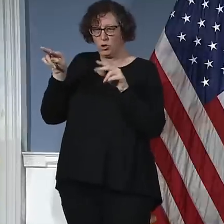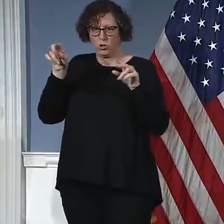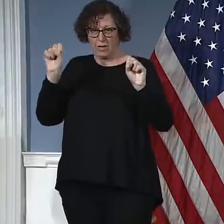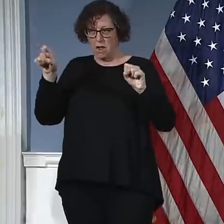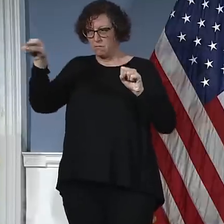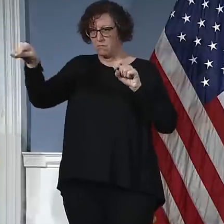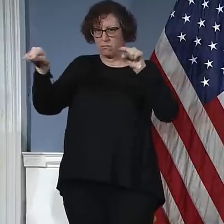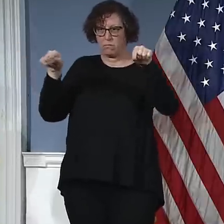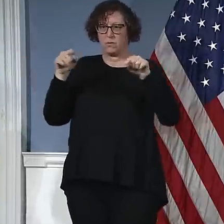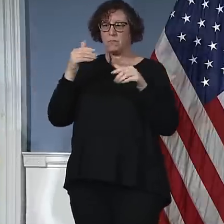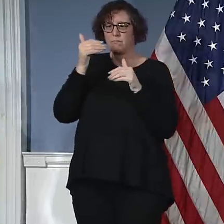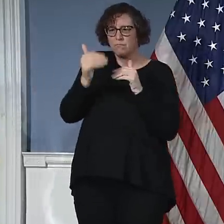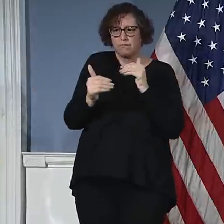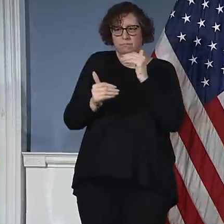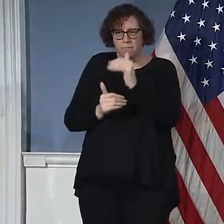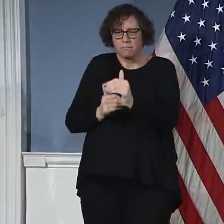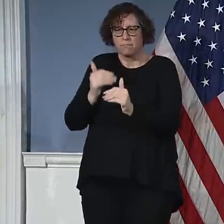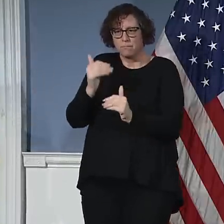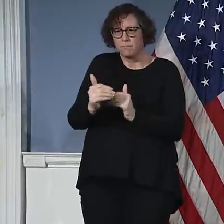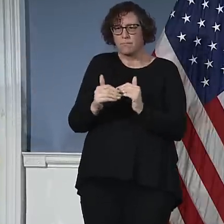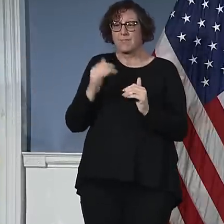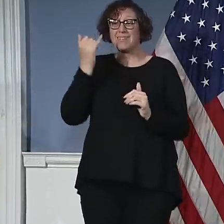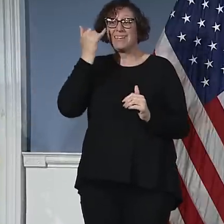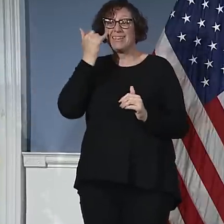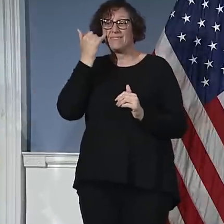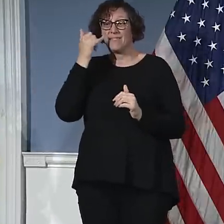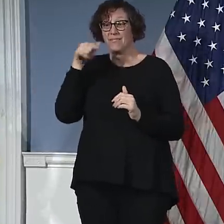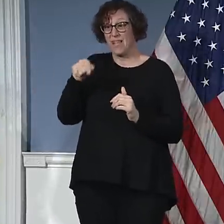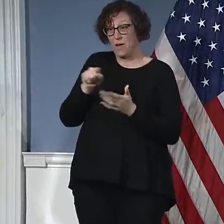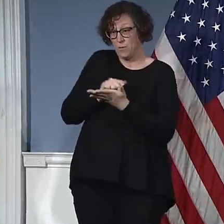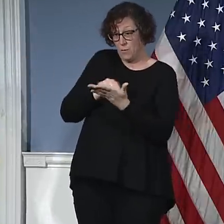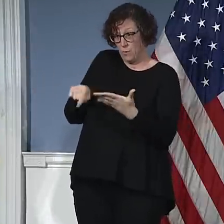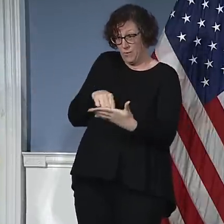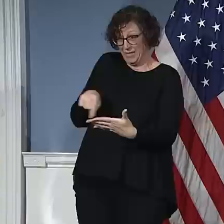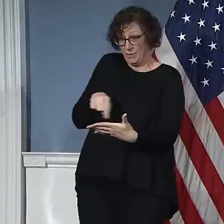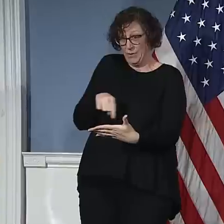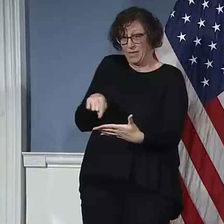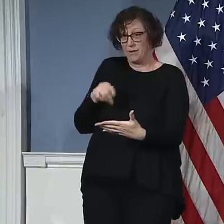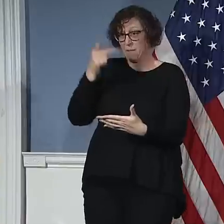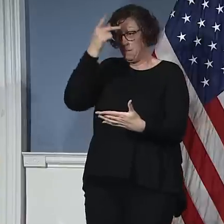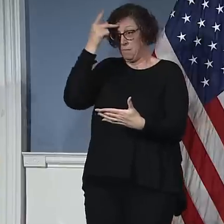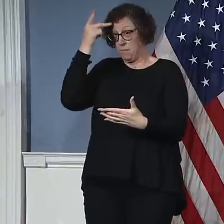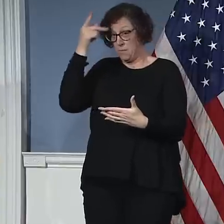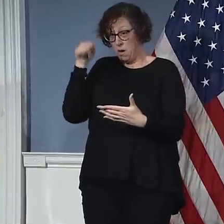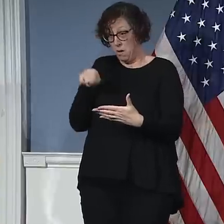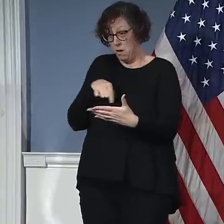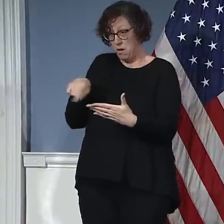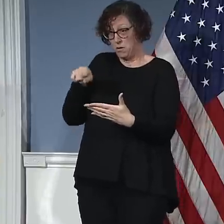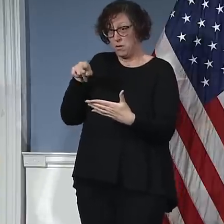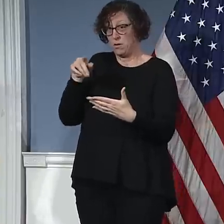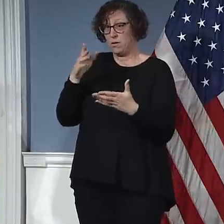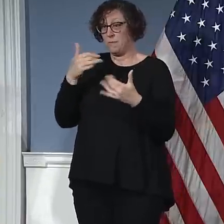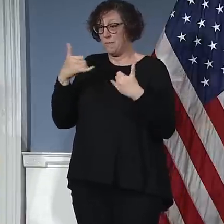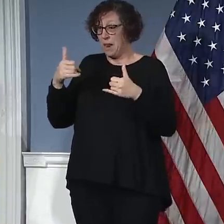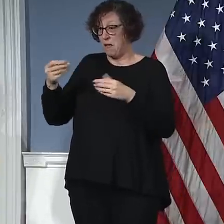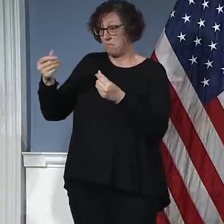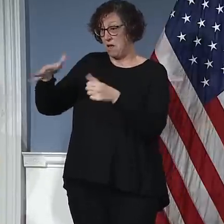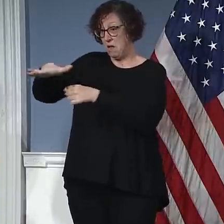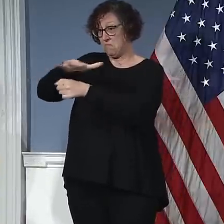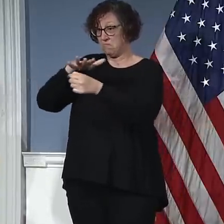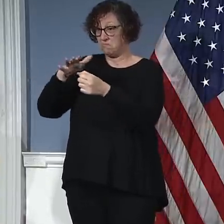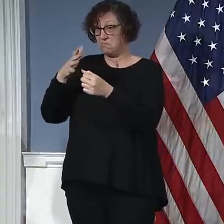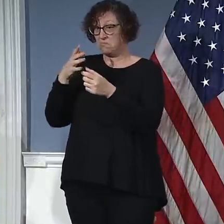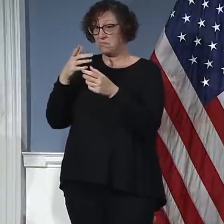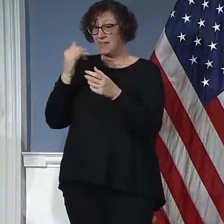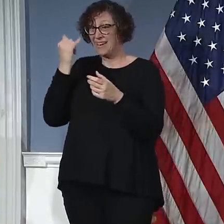climb to the next level, next level. If you cannot get regular presence from city agencies that are being stretched all over the place